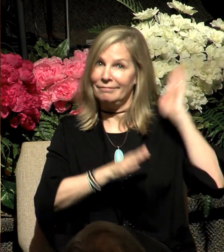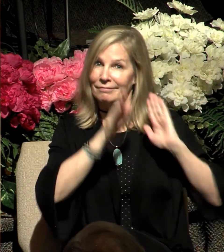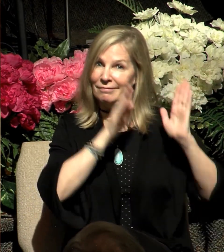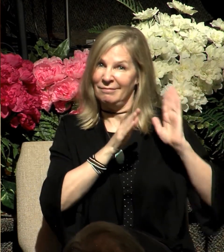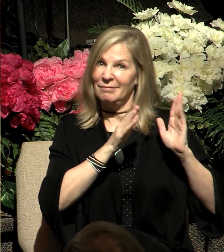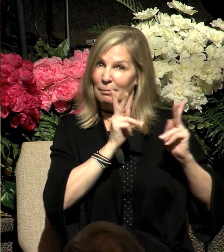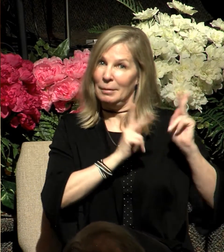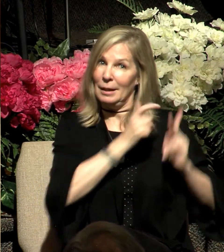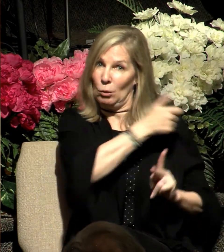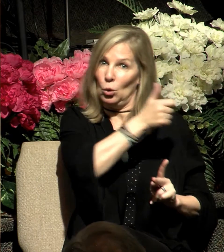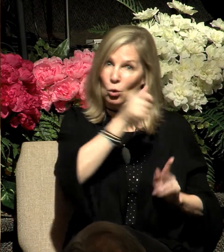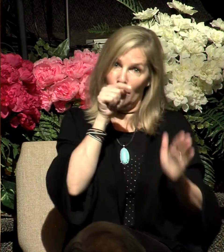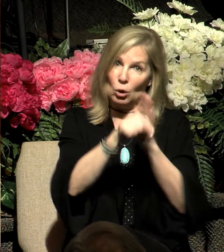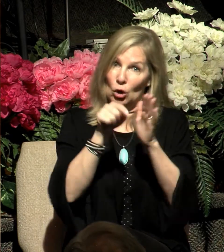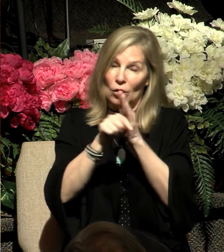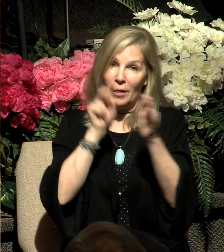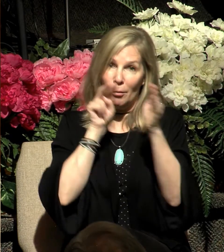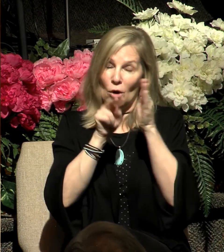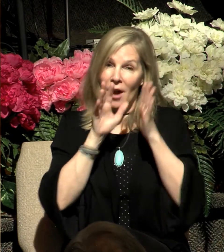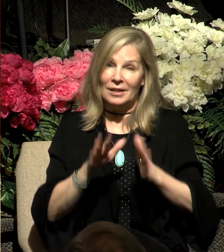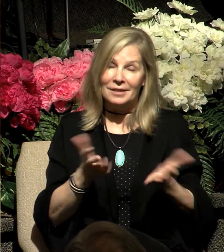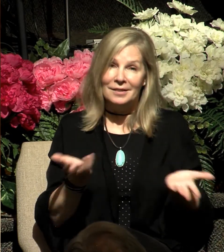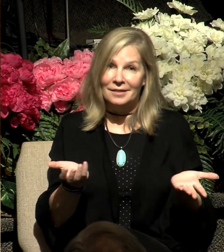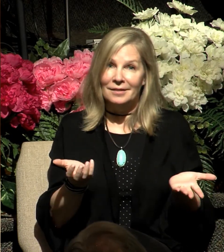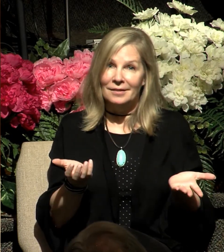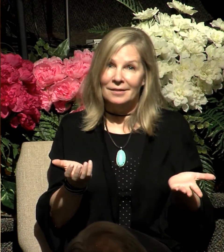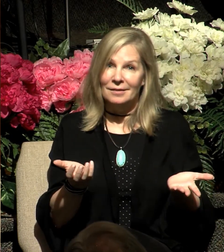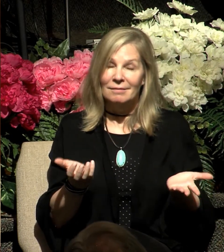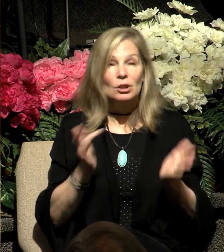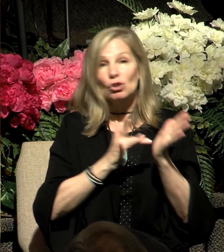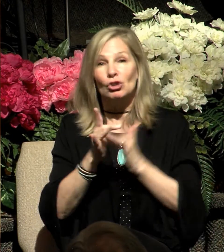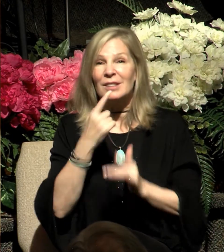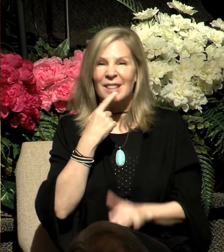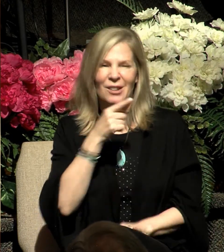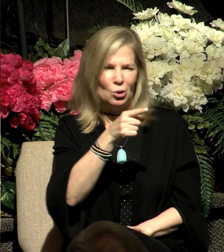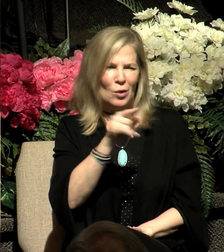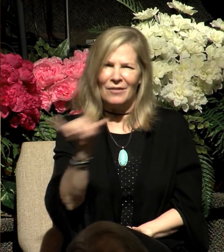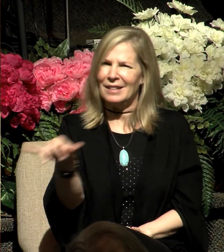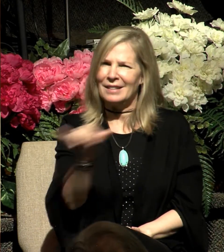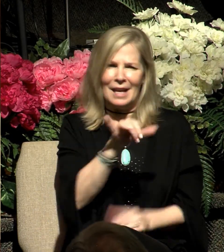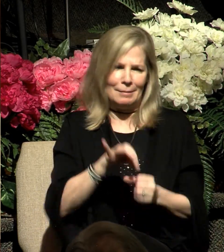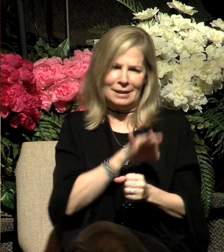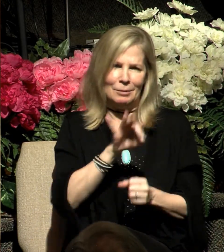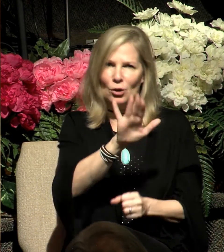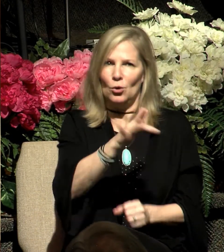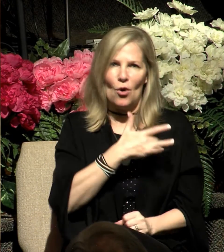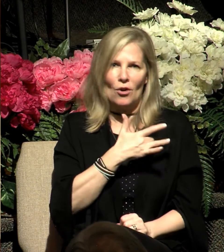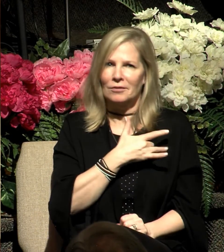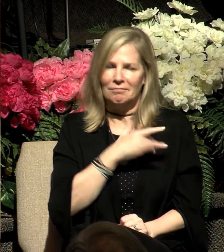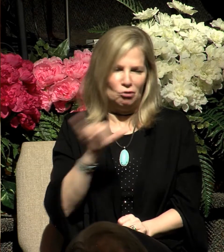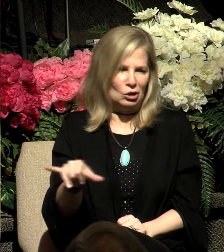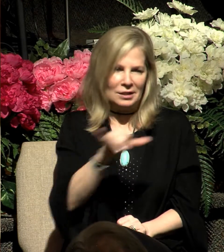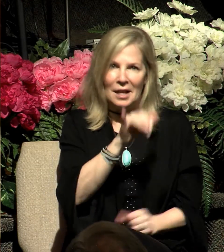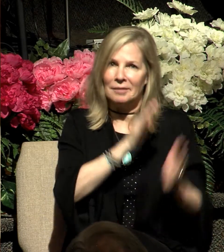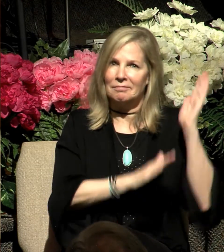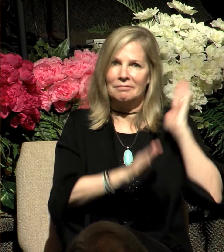What he's saying is, you did murder them. You have the same spirit in your heart that they had. You've admitted